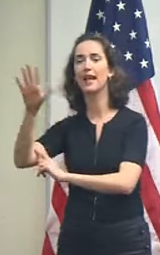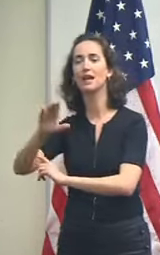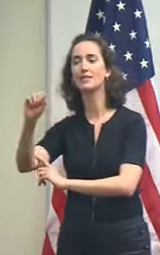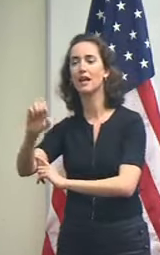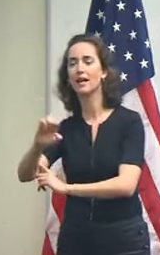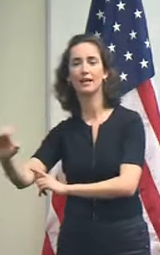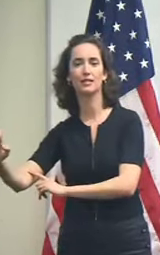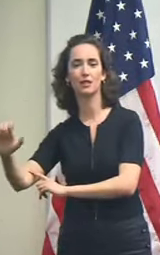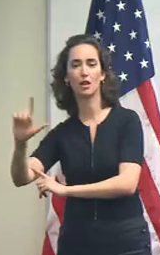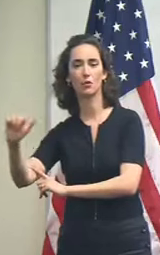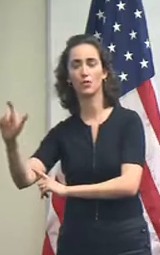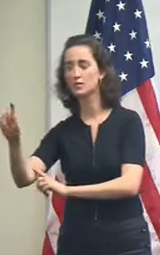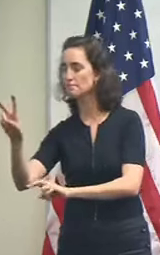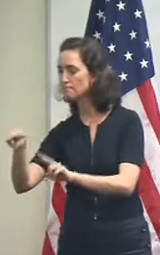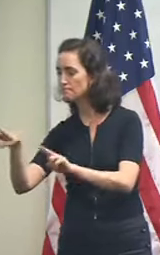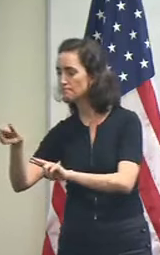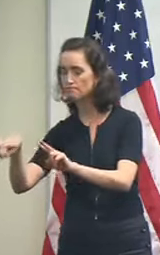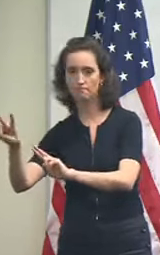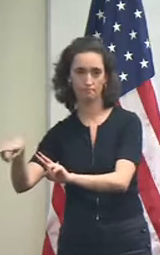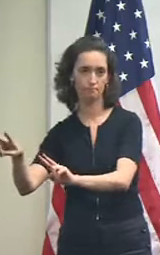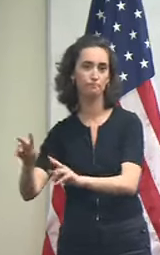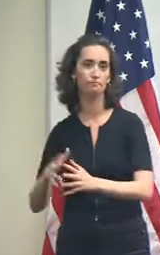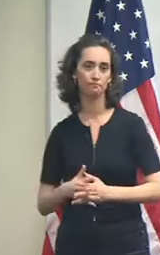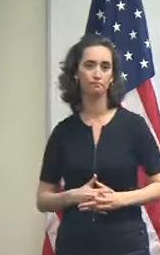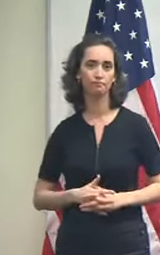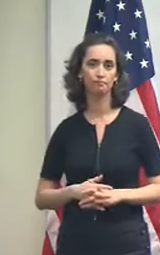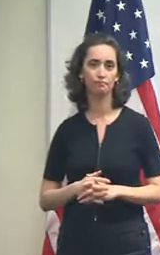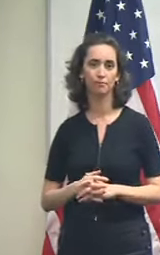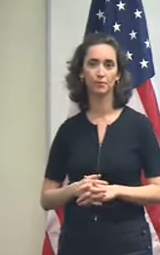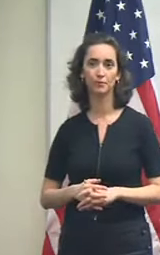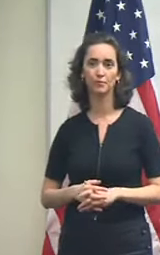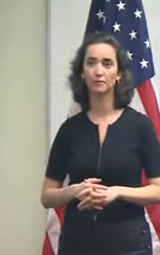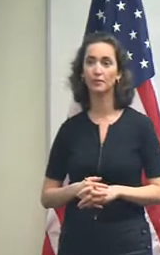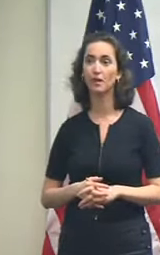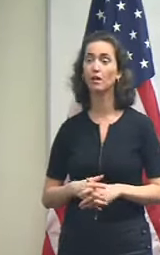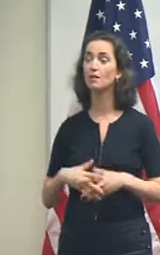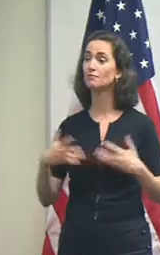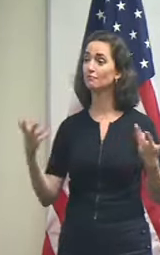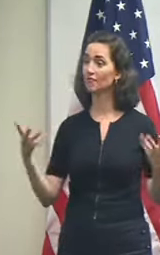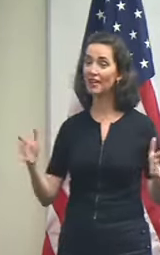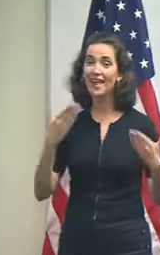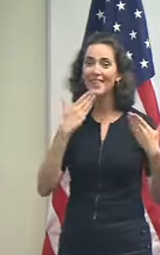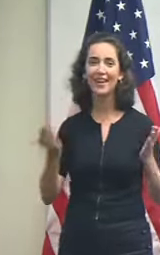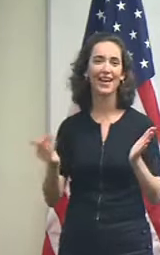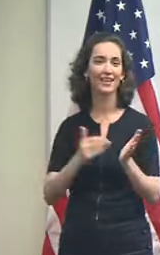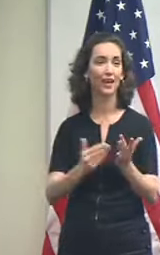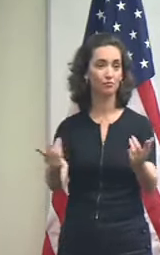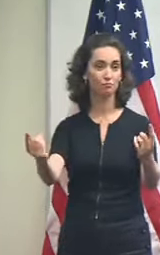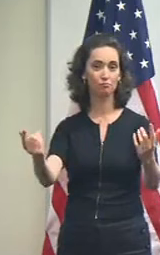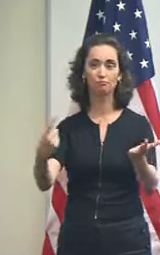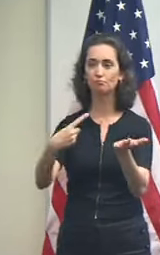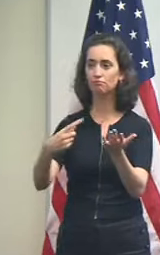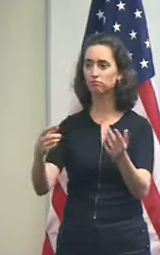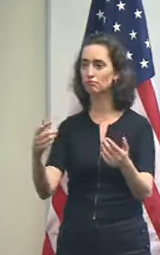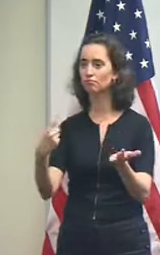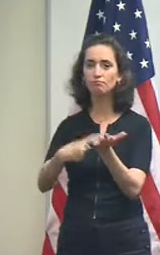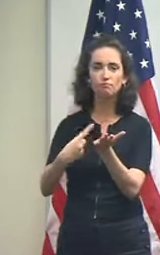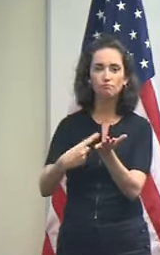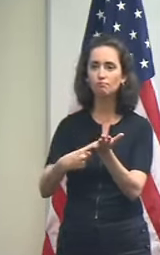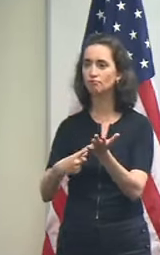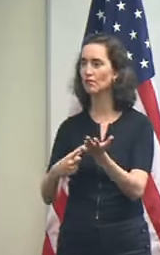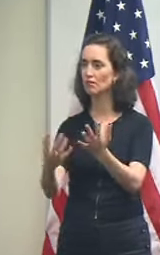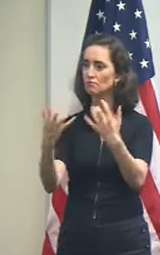Louisiana and see what the damage is like so with that thank you again for covering this I encourage